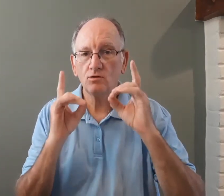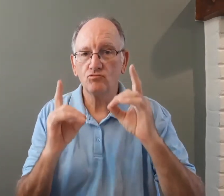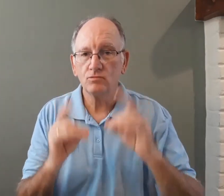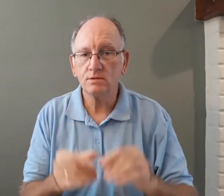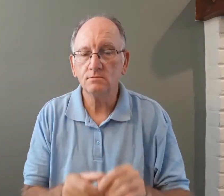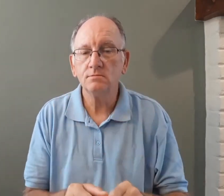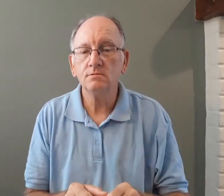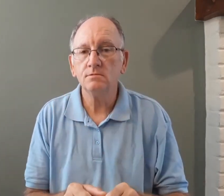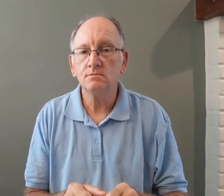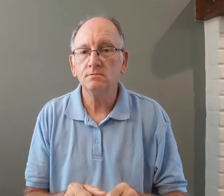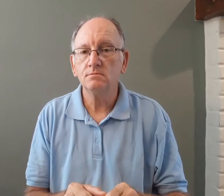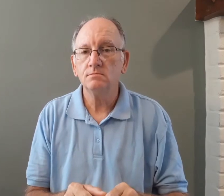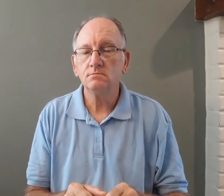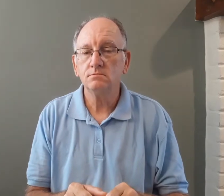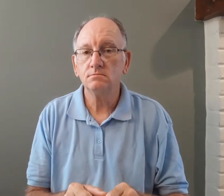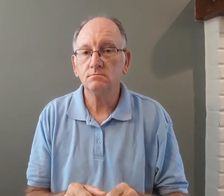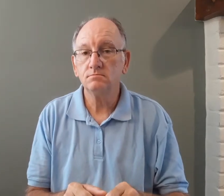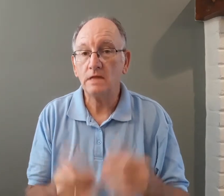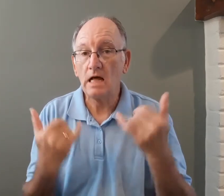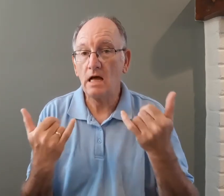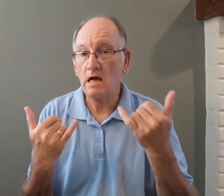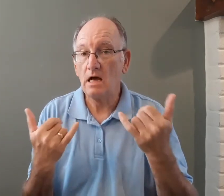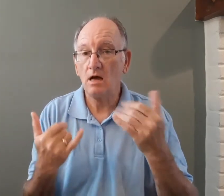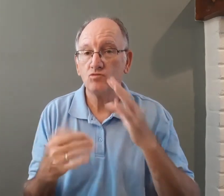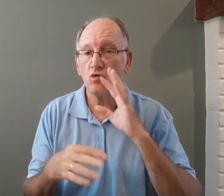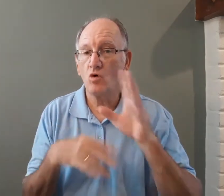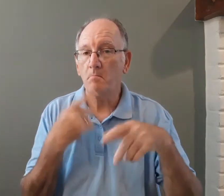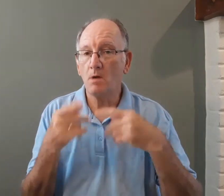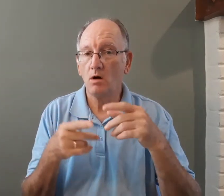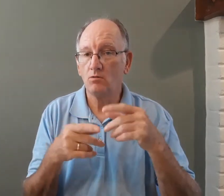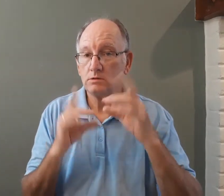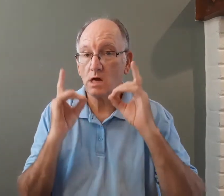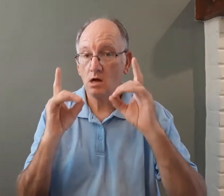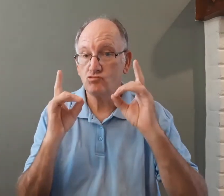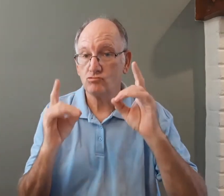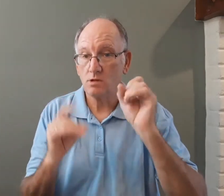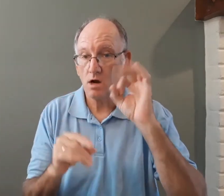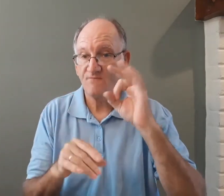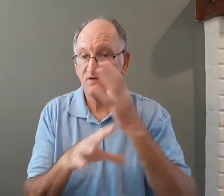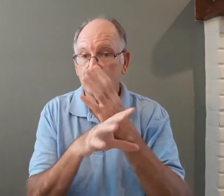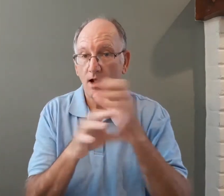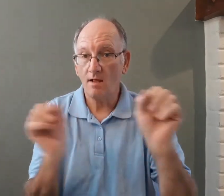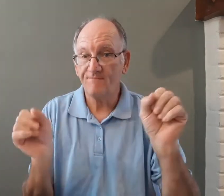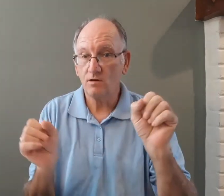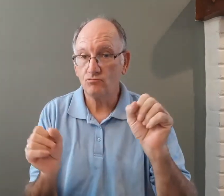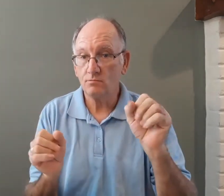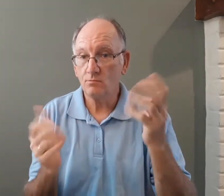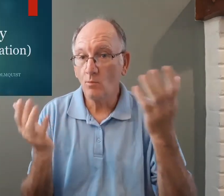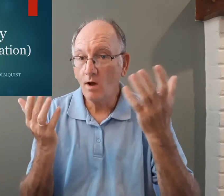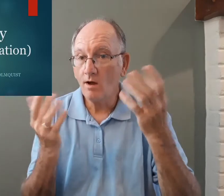the different doctrines tonight we're going to talk about the doctrine of salvation